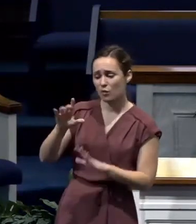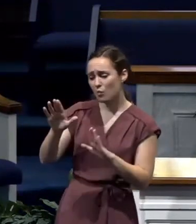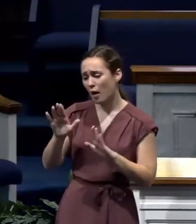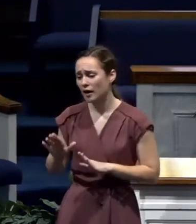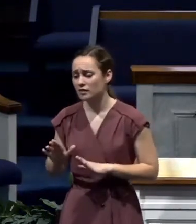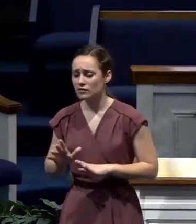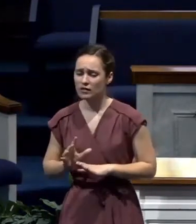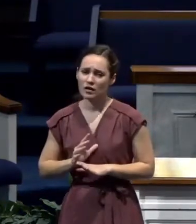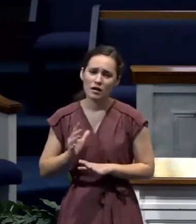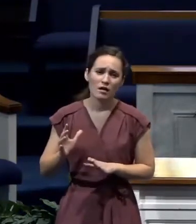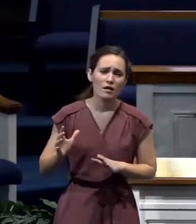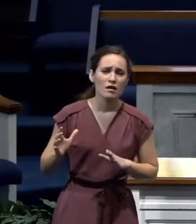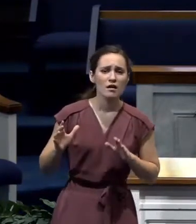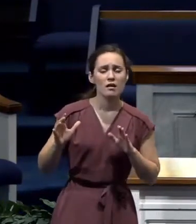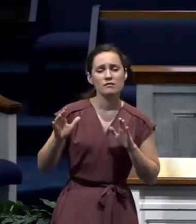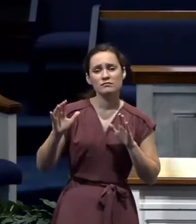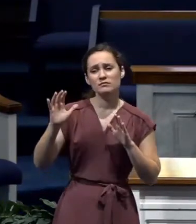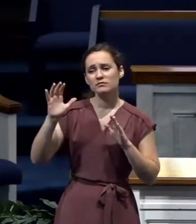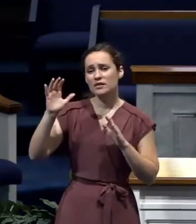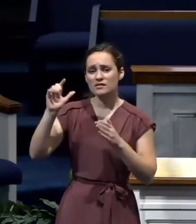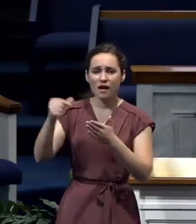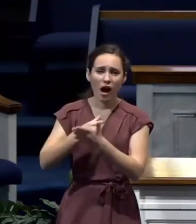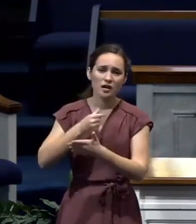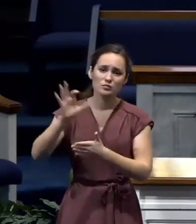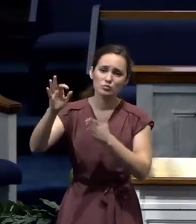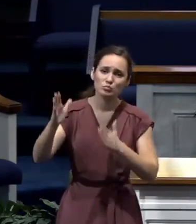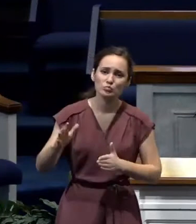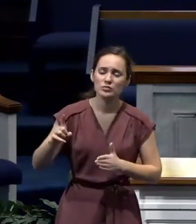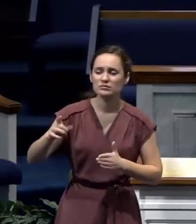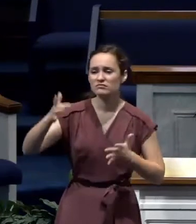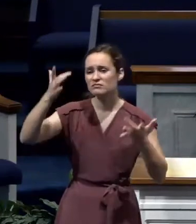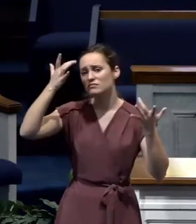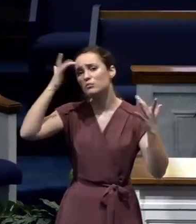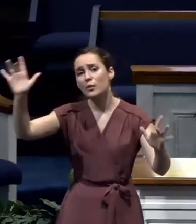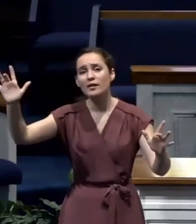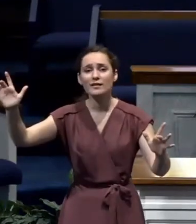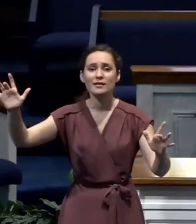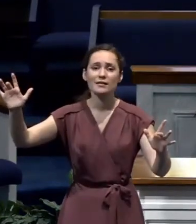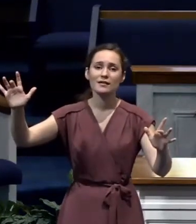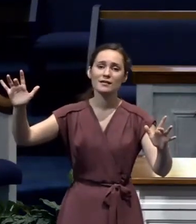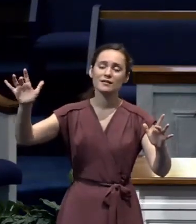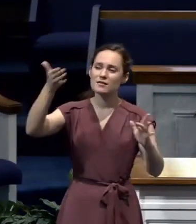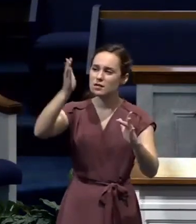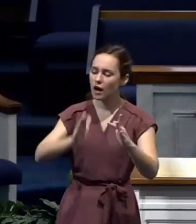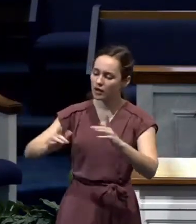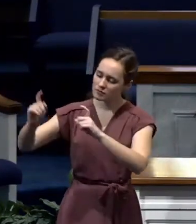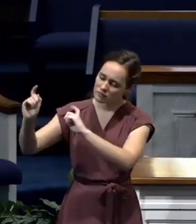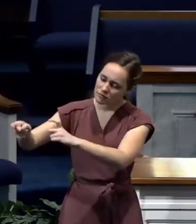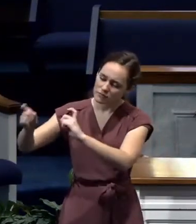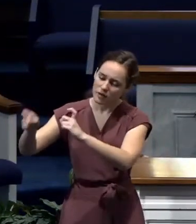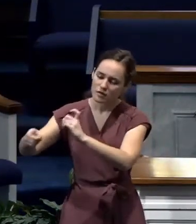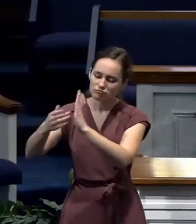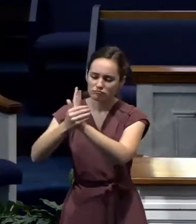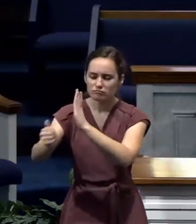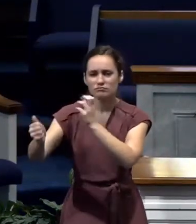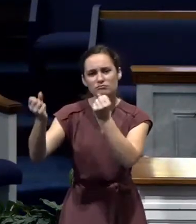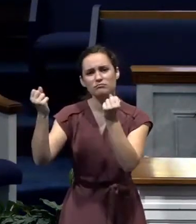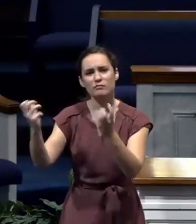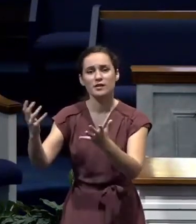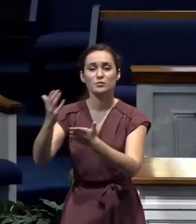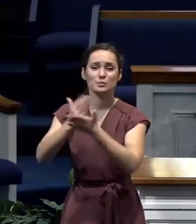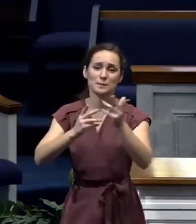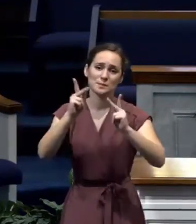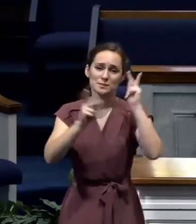gospel. Many people loved him. He was a brilliant theologian, just a gifted man. And there were some that were just